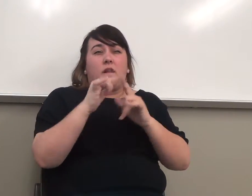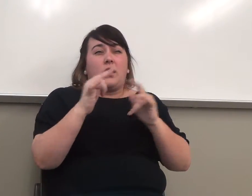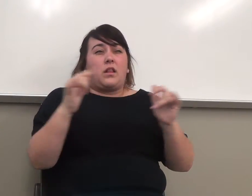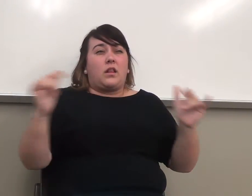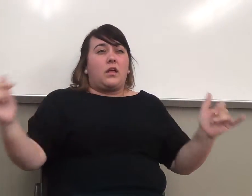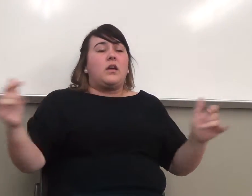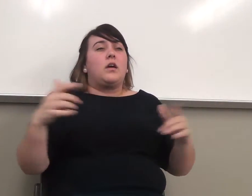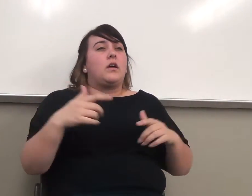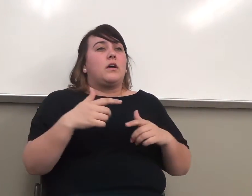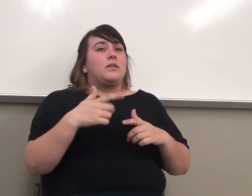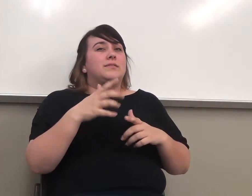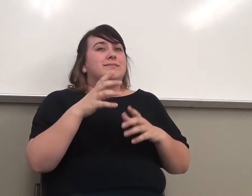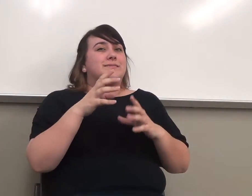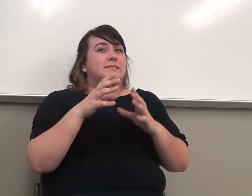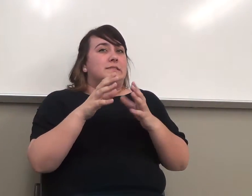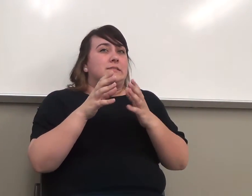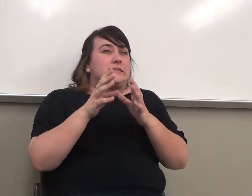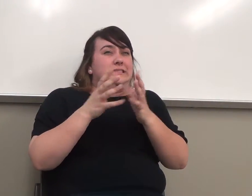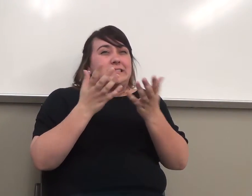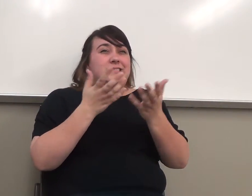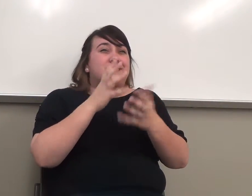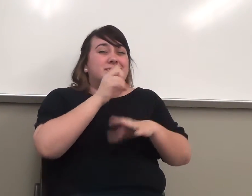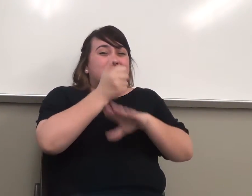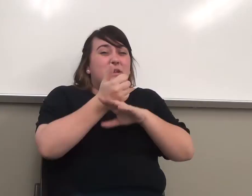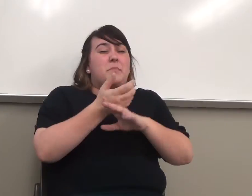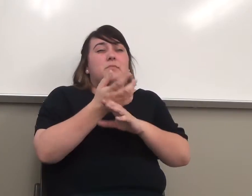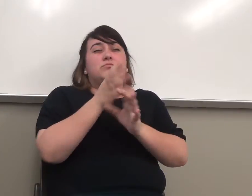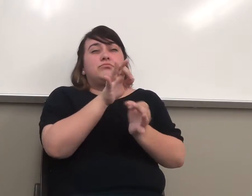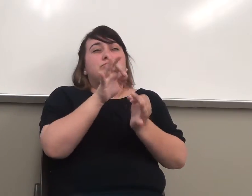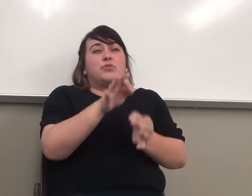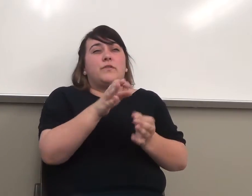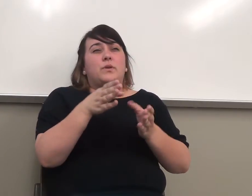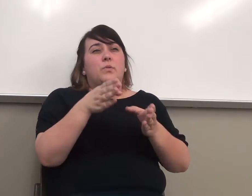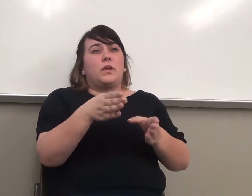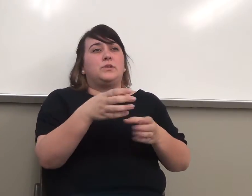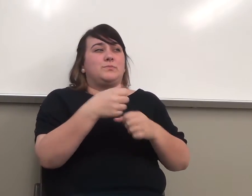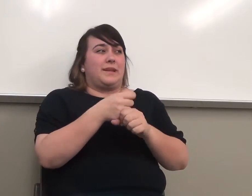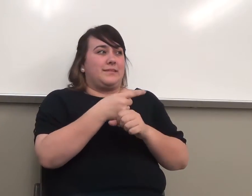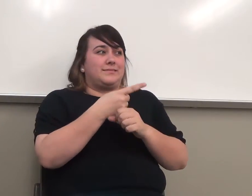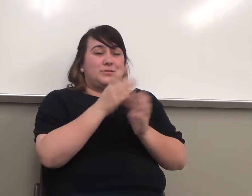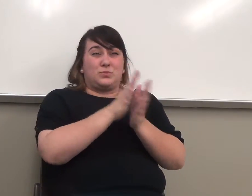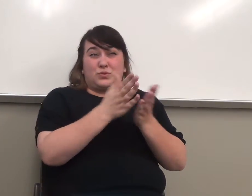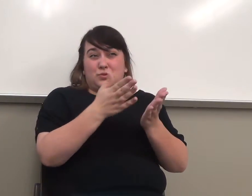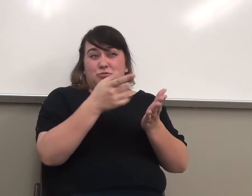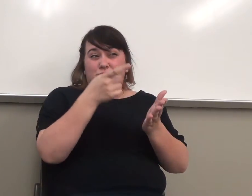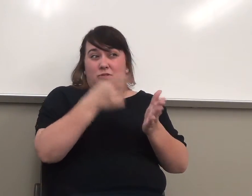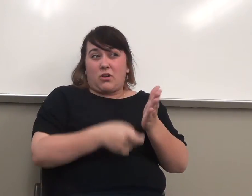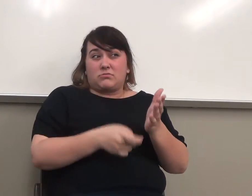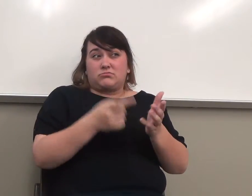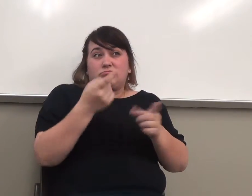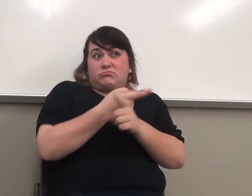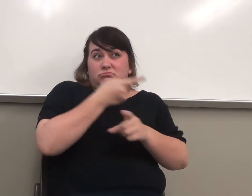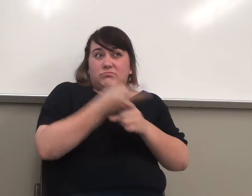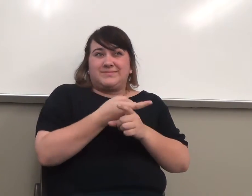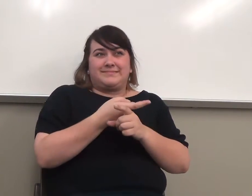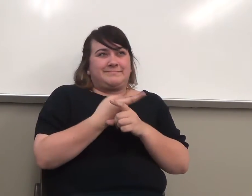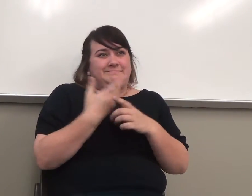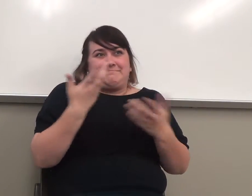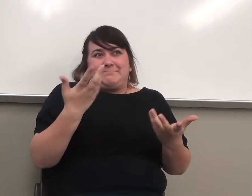haven't come up with an ideal way to make these affordable. Okay. So, what I'm saying